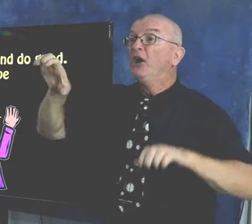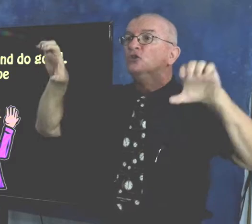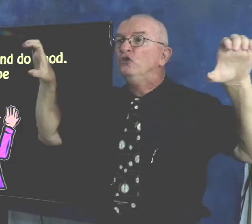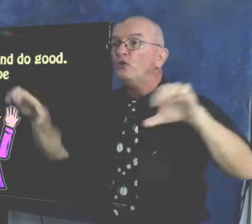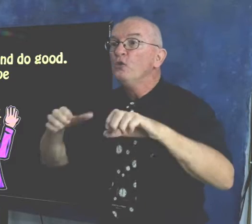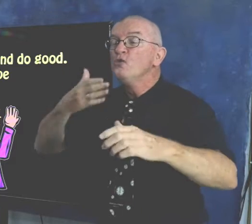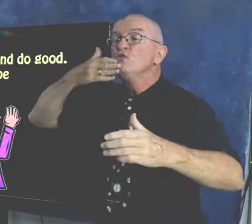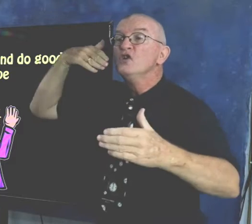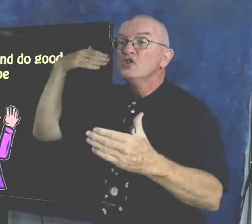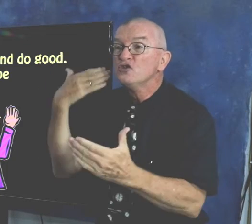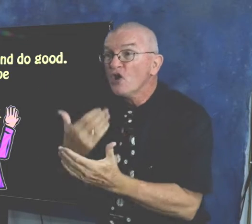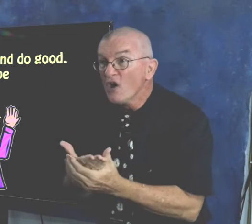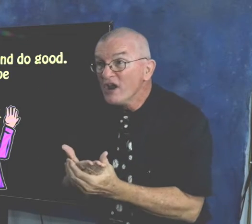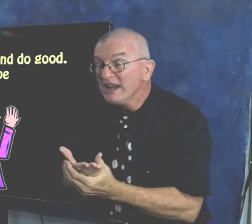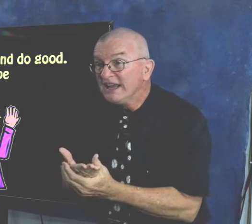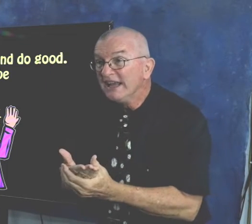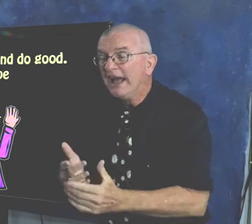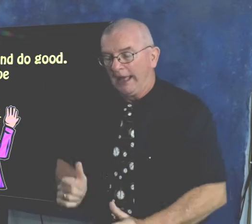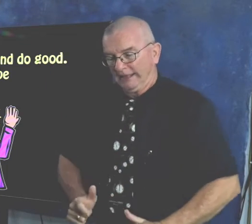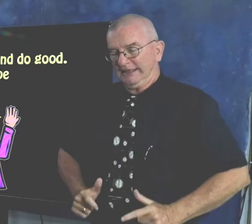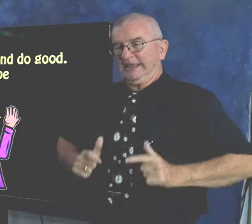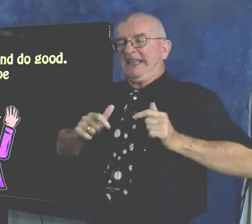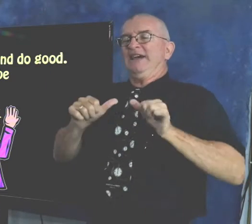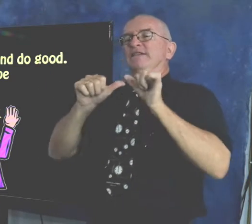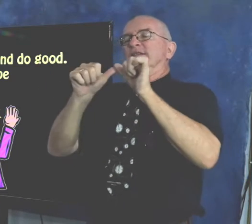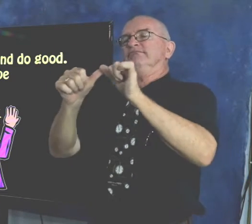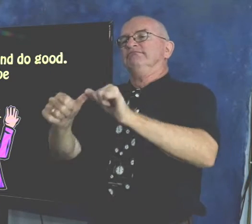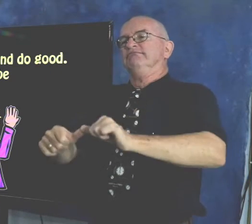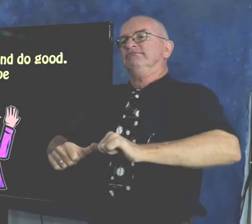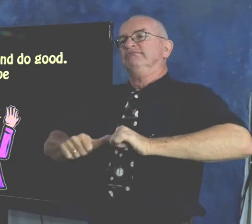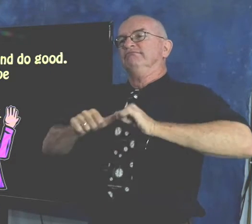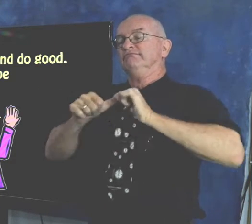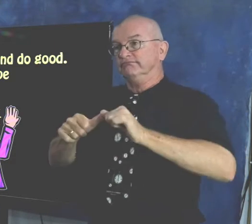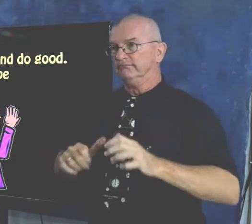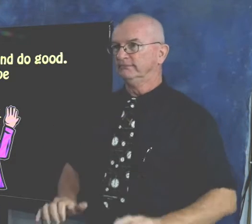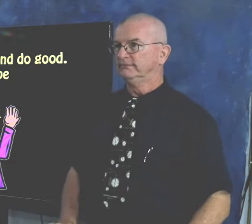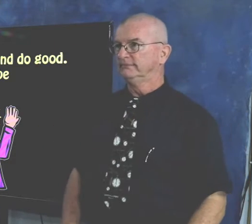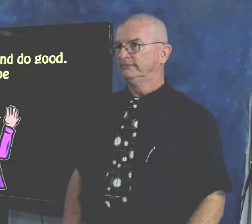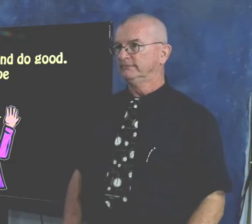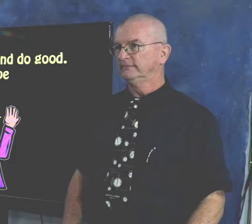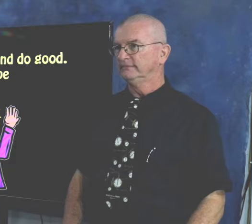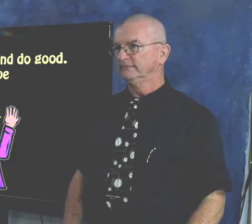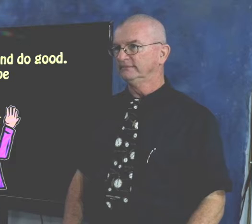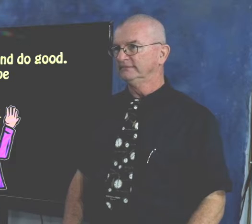on God and obey Him and do good. And we'll live a long time.